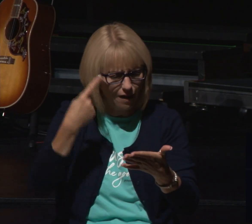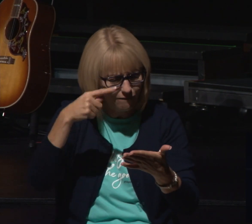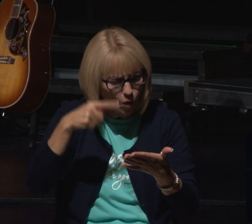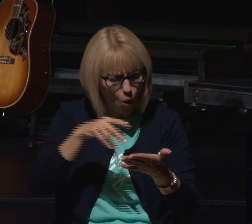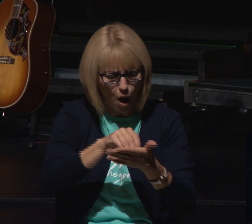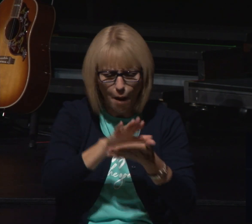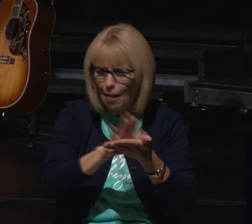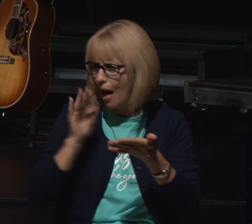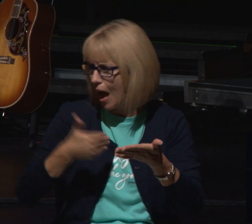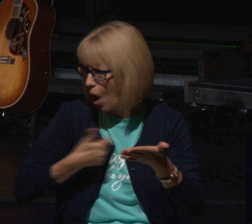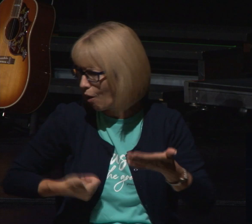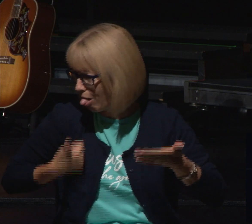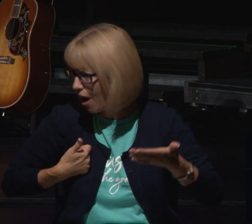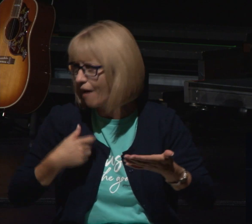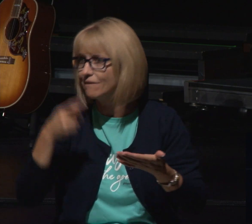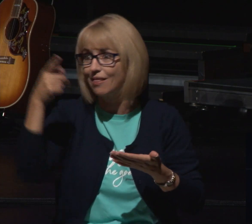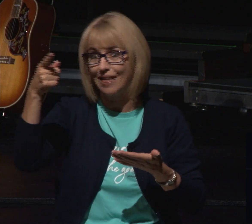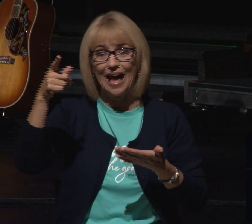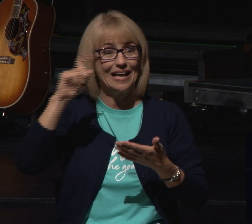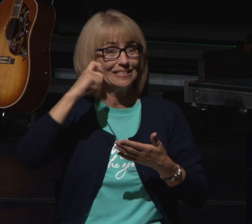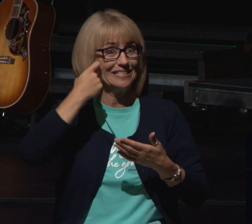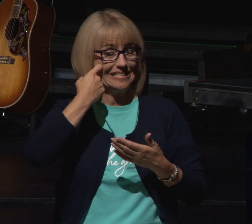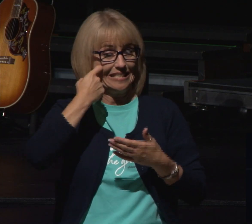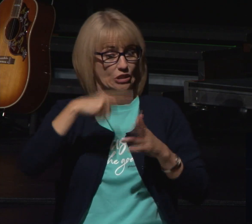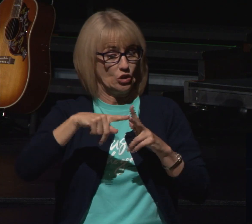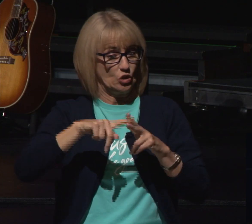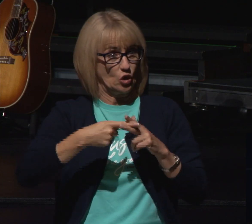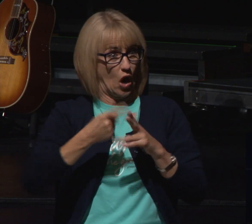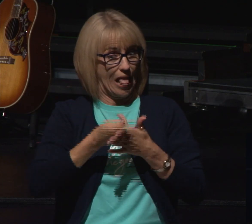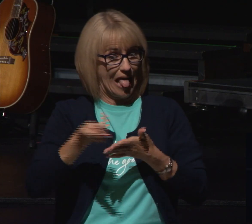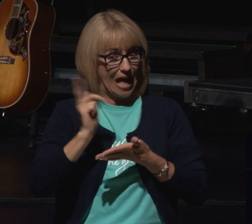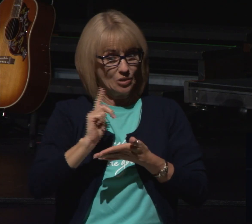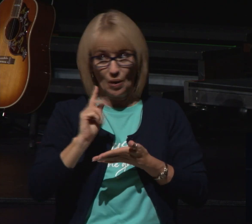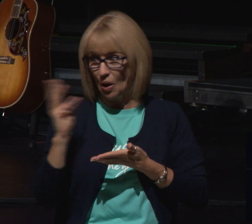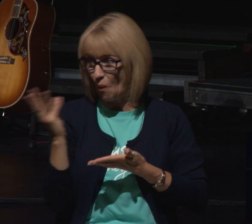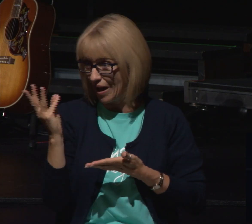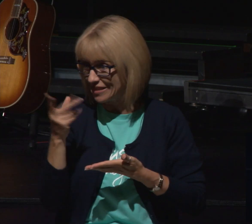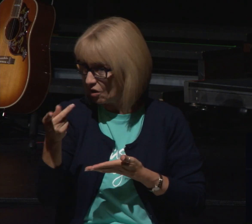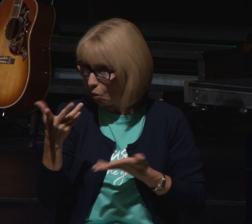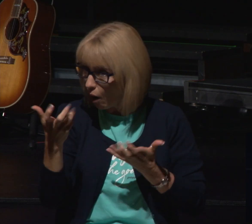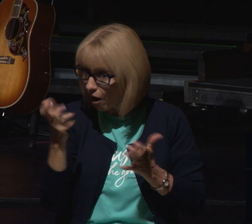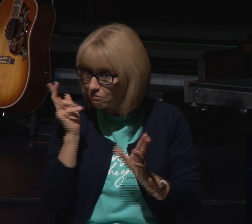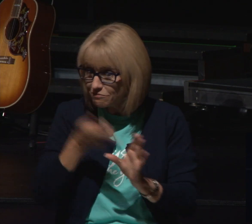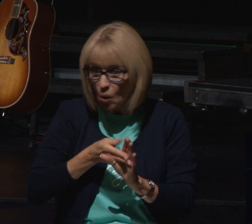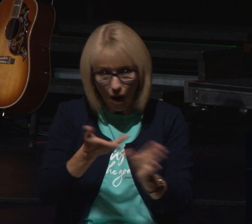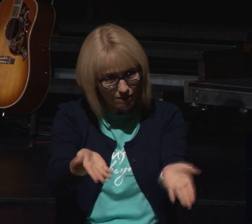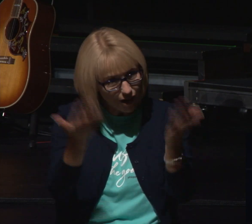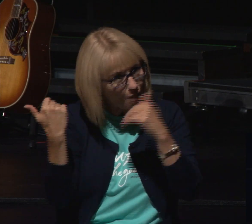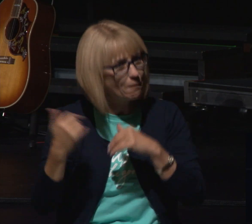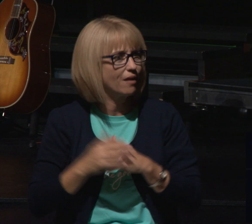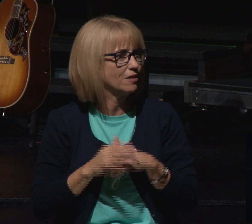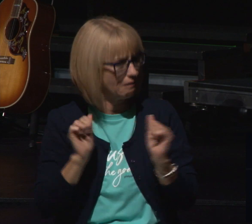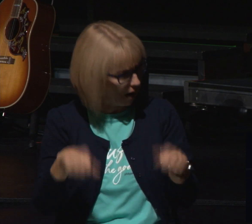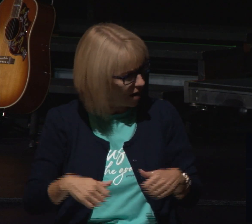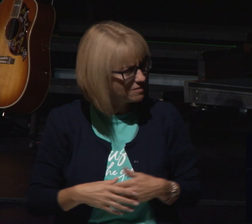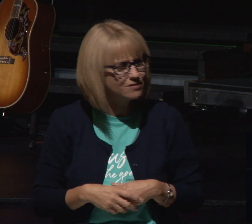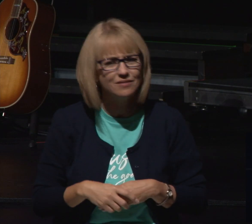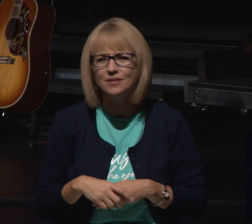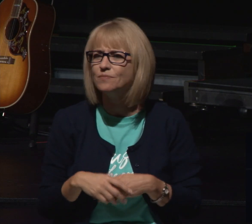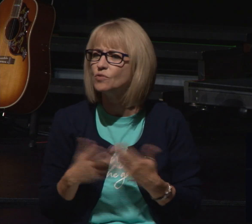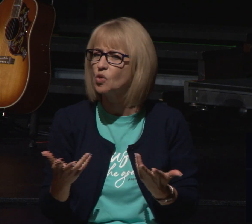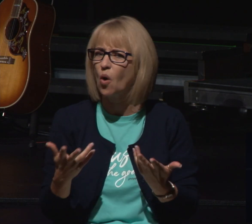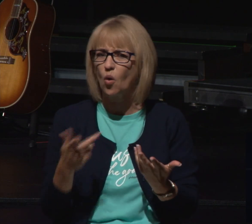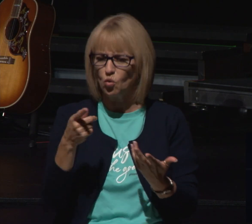and we had our kickoff last week they went well if you haven't joined one we invite you to come this week but just what does God's word say to me